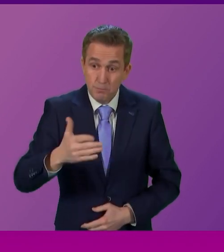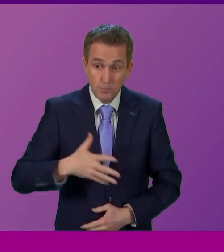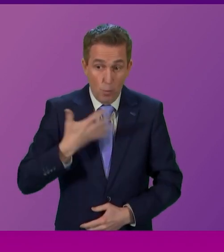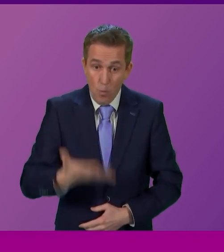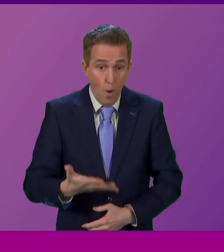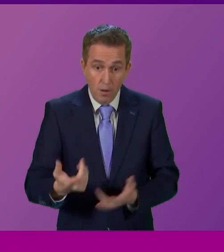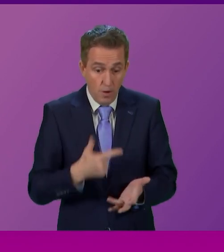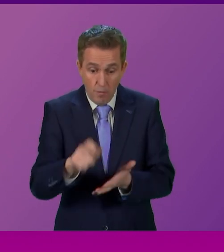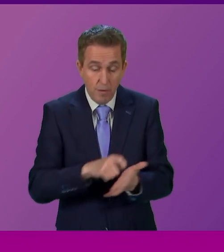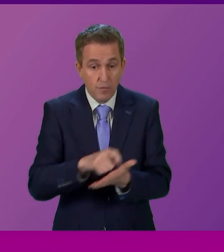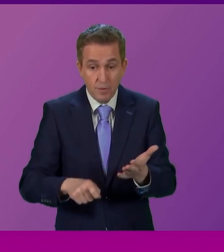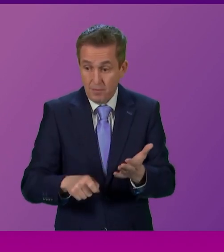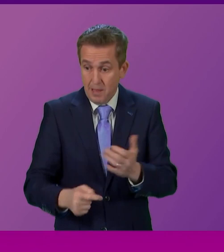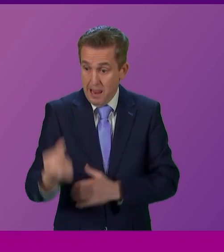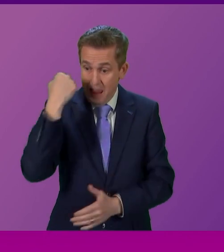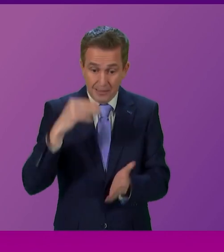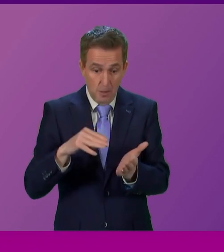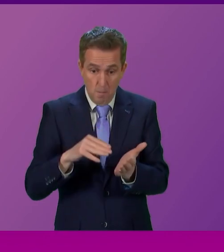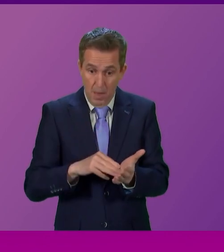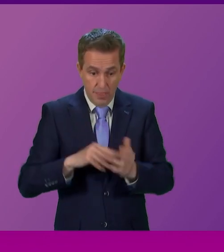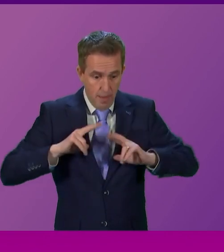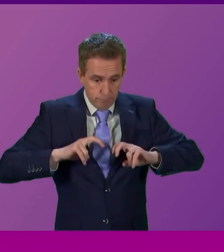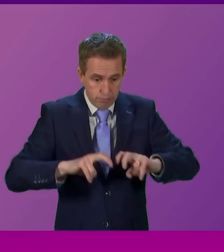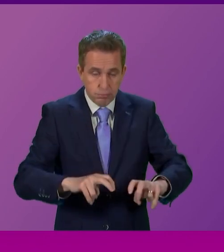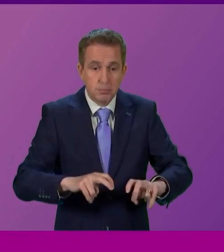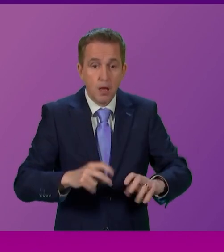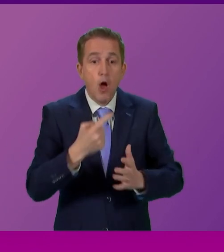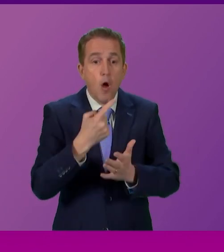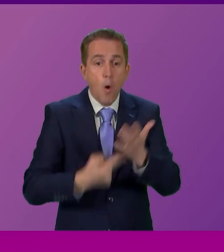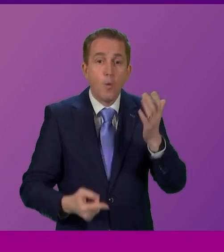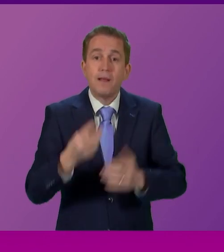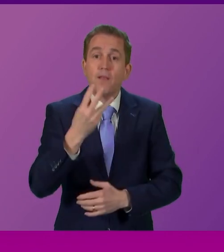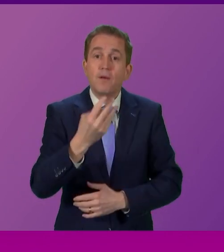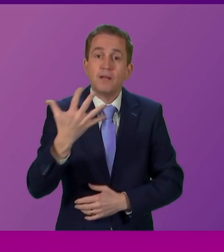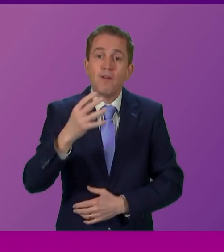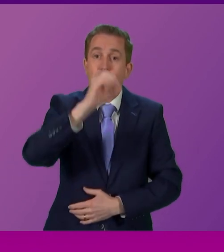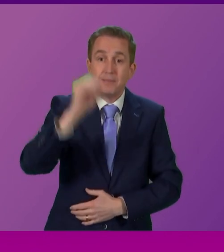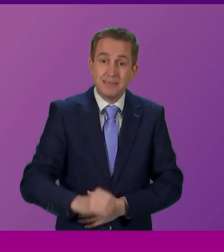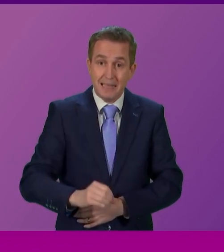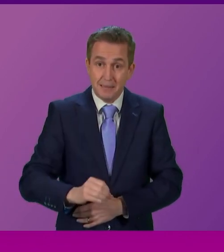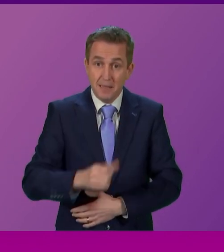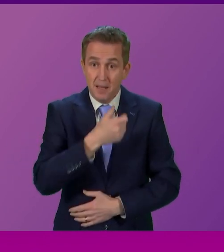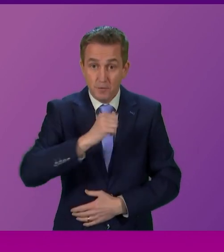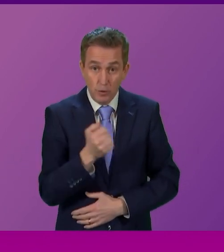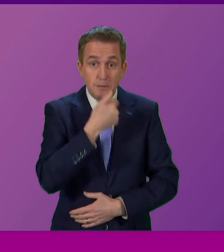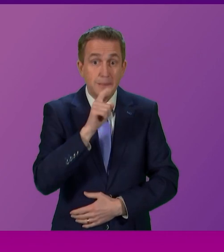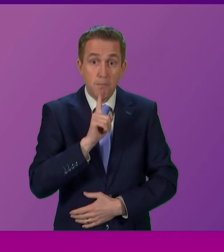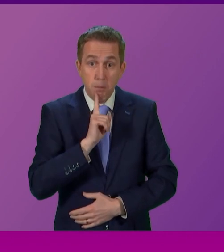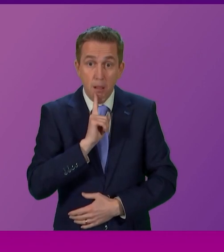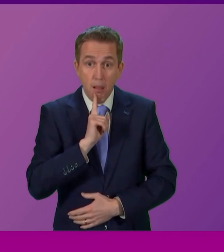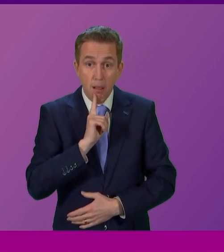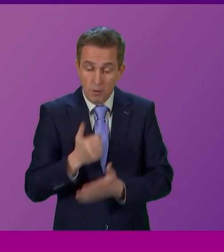Ipsos Mori poll last month found that just 35% of people supported a referendum in